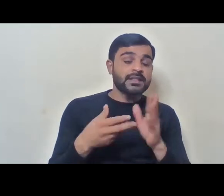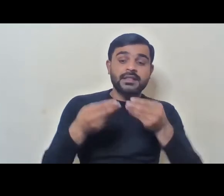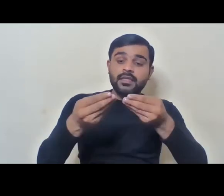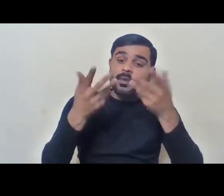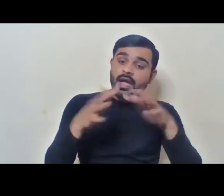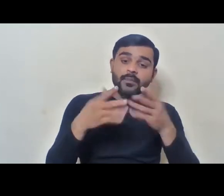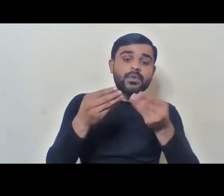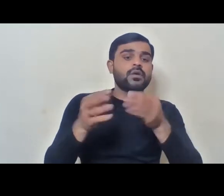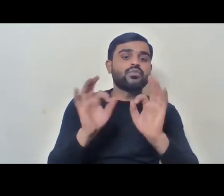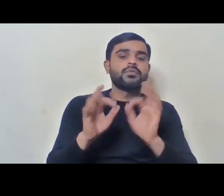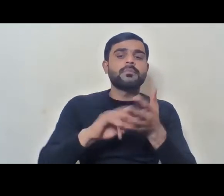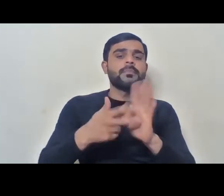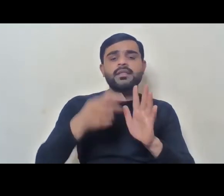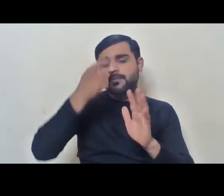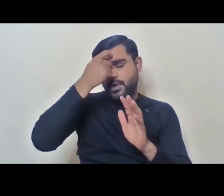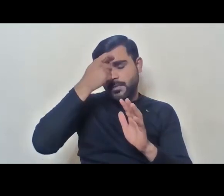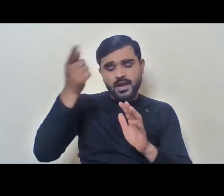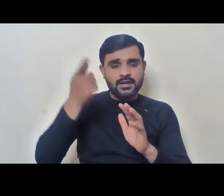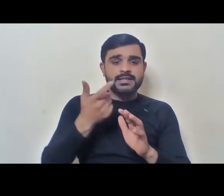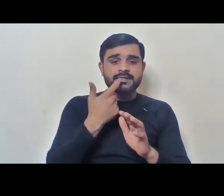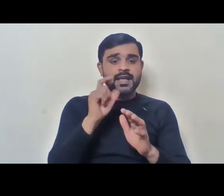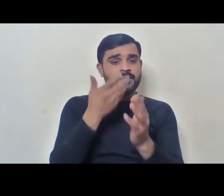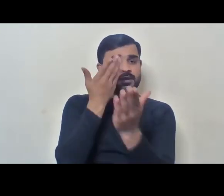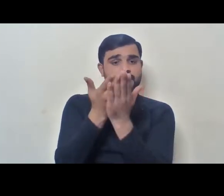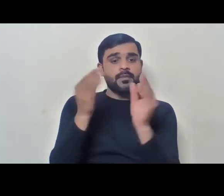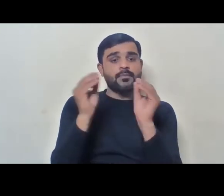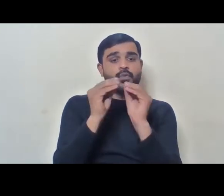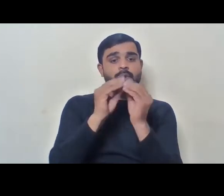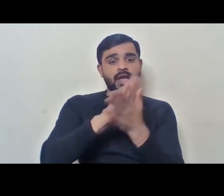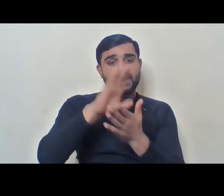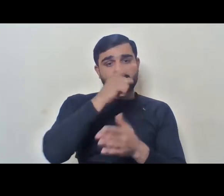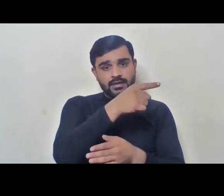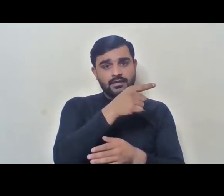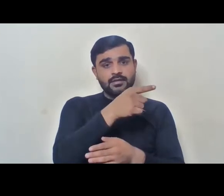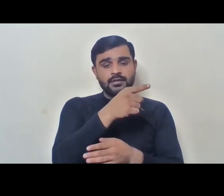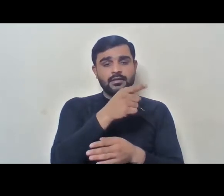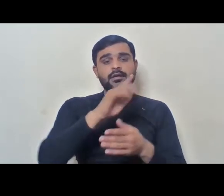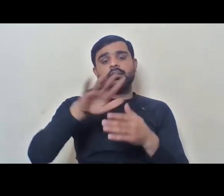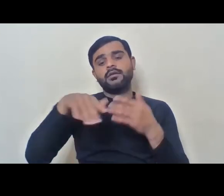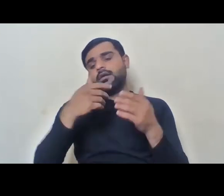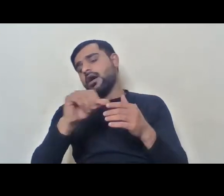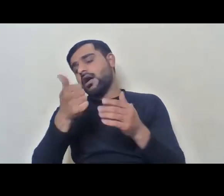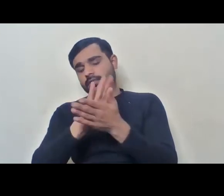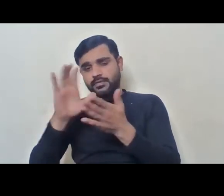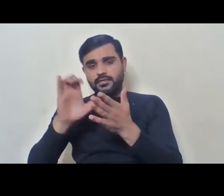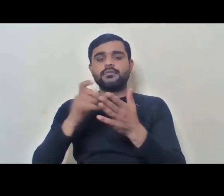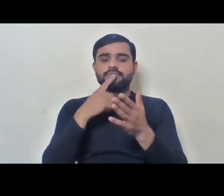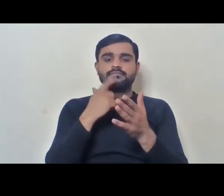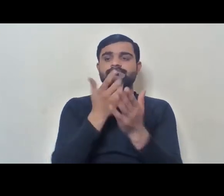this is an issue which has been taken up, I think, in the Bombay High Court as well, and in some other High Courts as well. So,